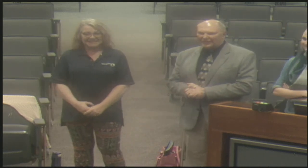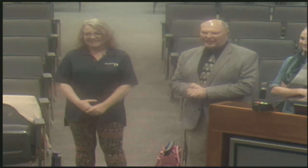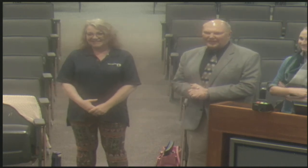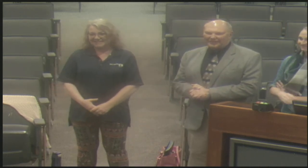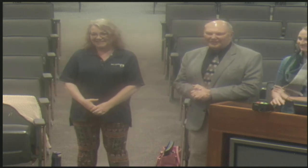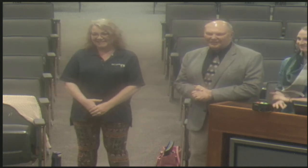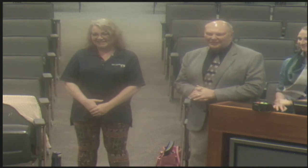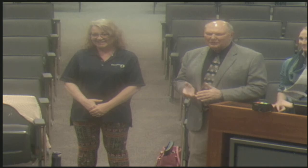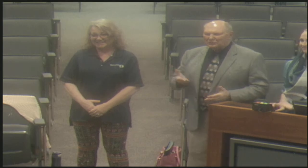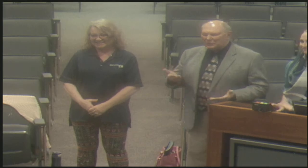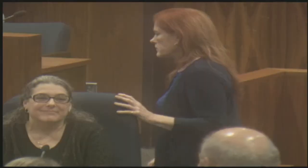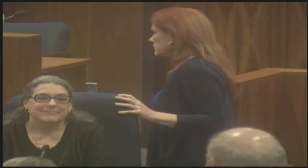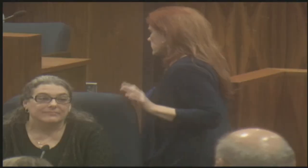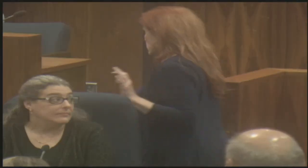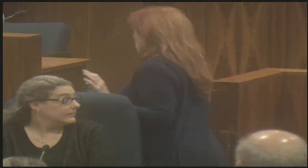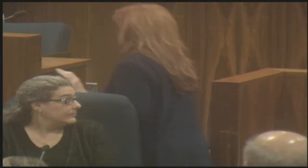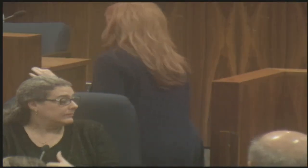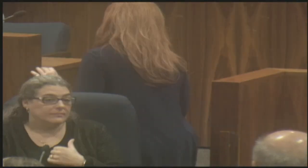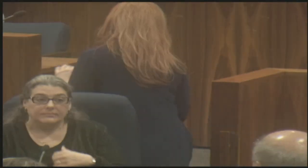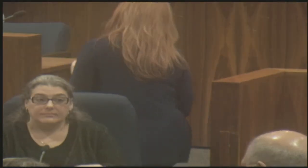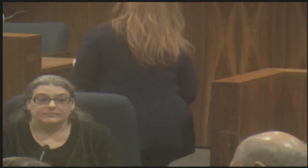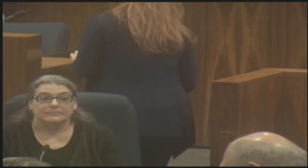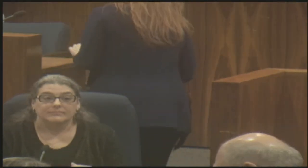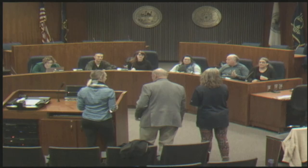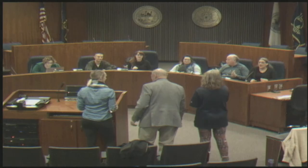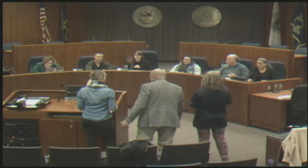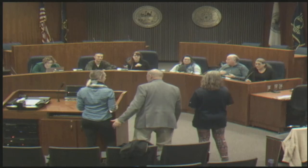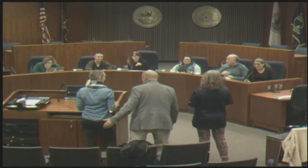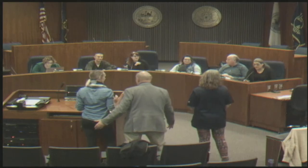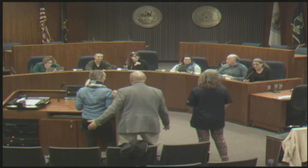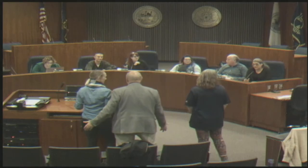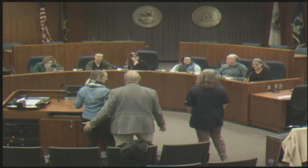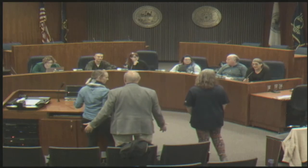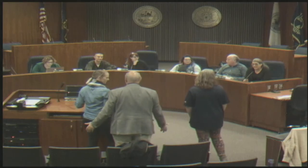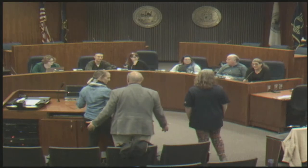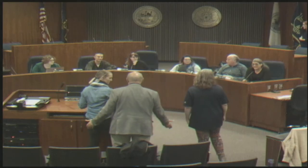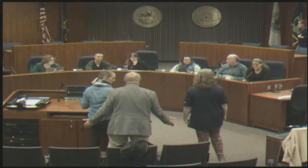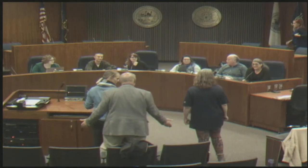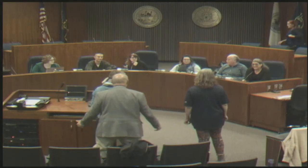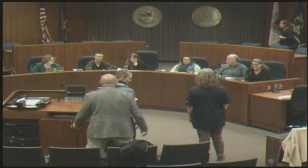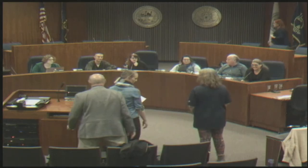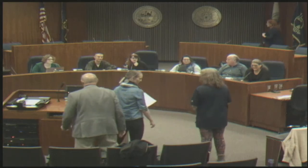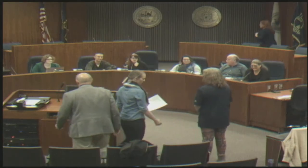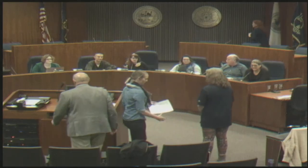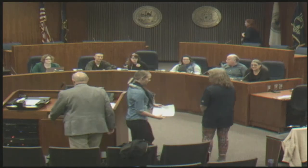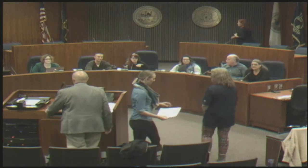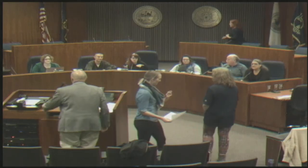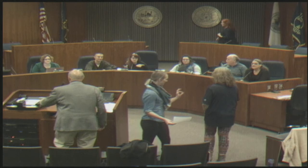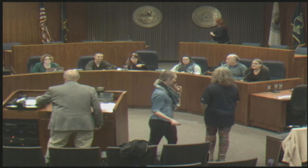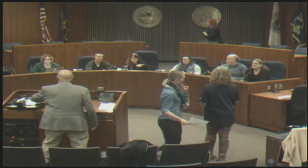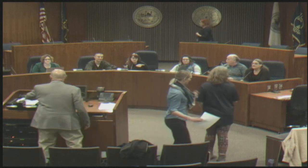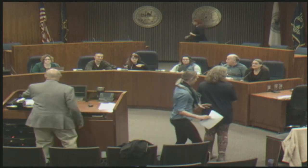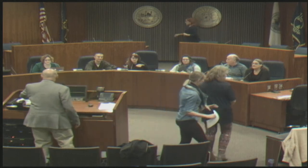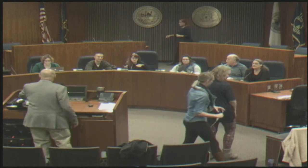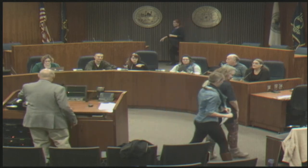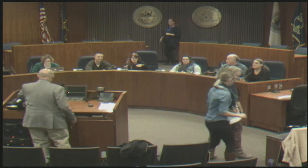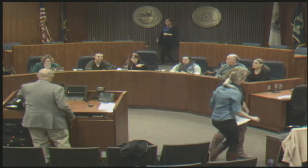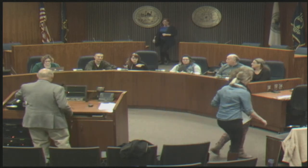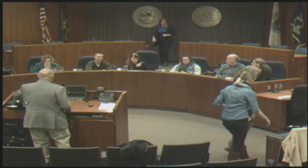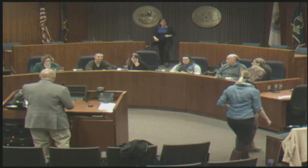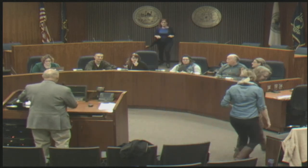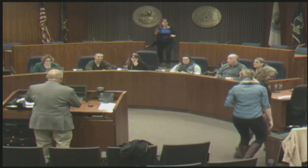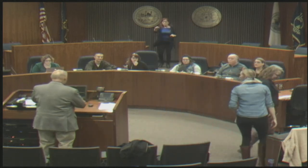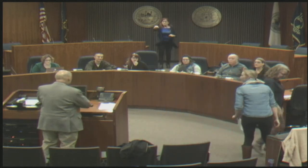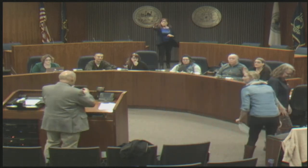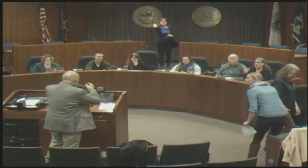So wonderful. Thank you, thank you, thank you so much. Oh, and thank you so much for having us. Dr. Seiler, will you be returning for